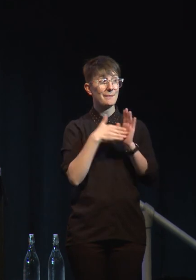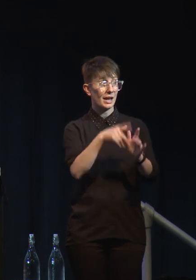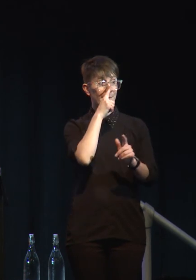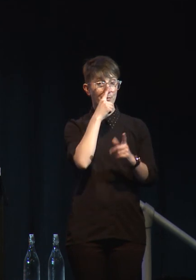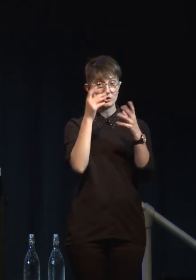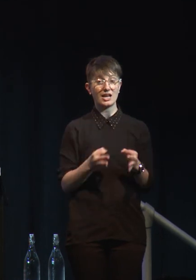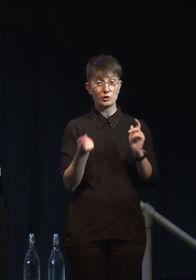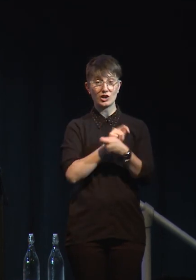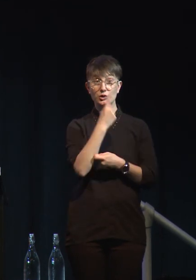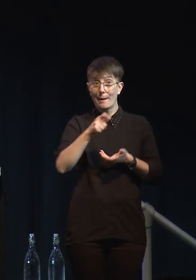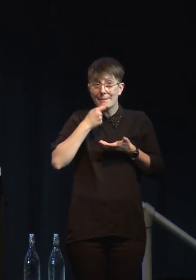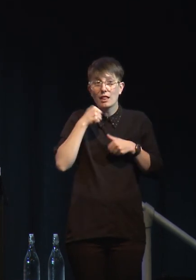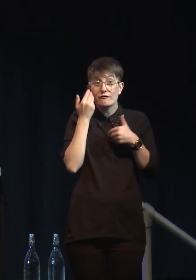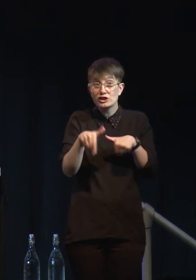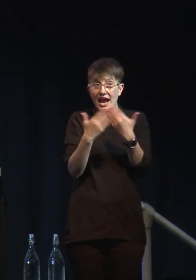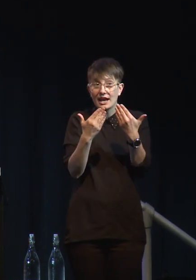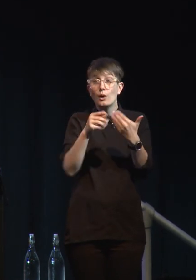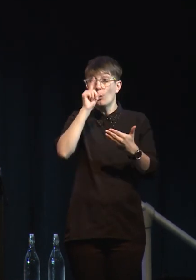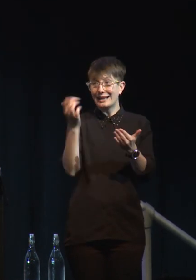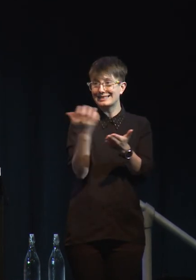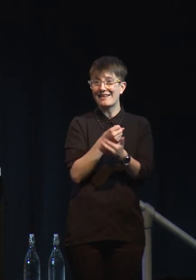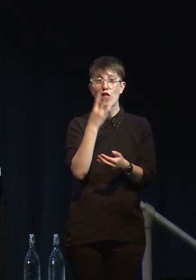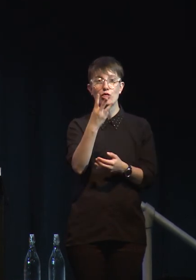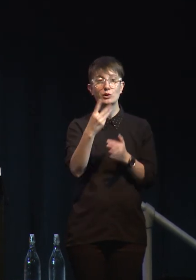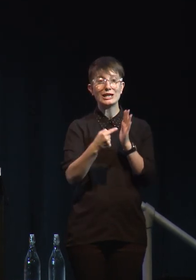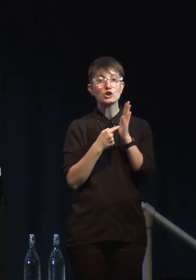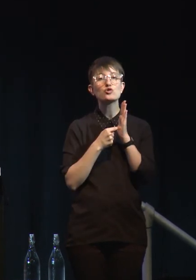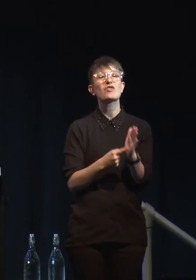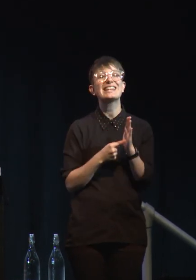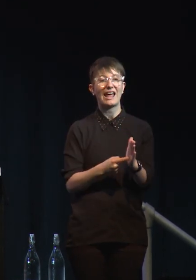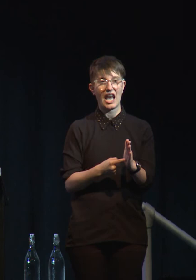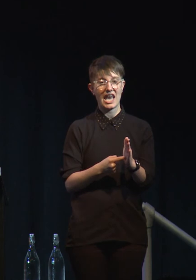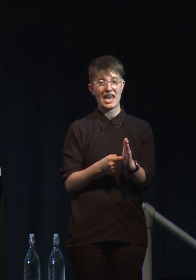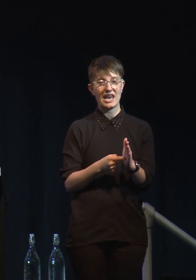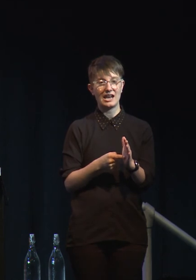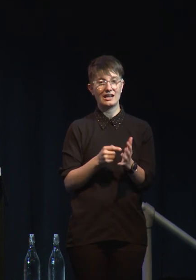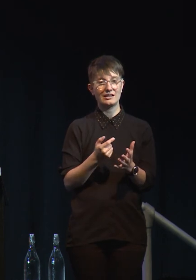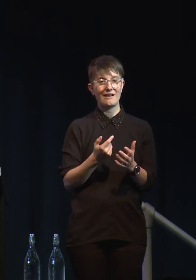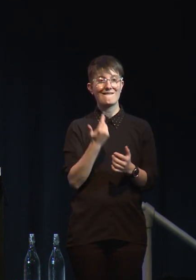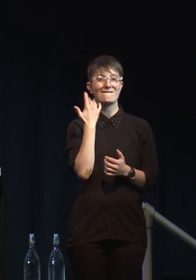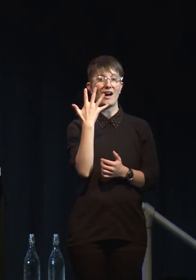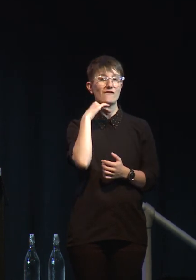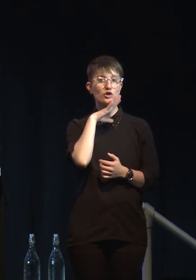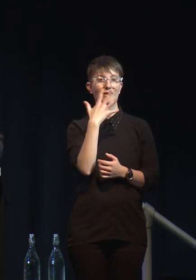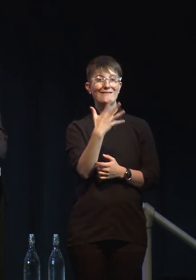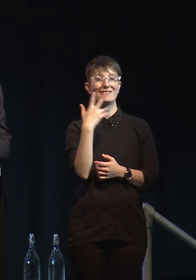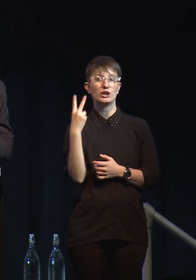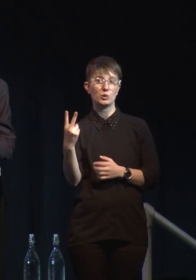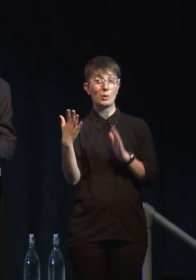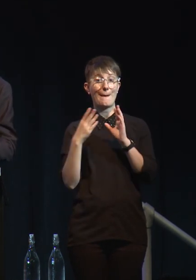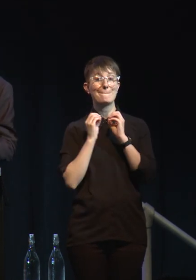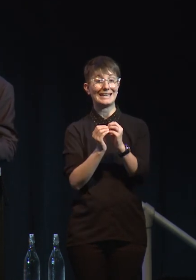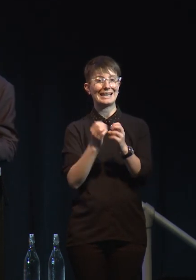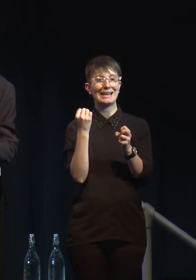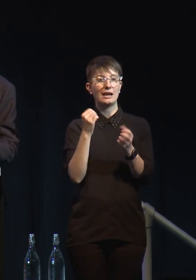one meal a day, we would save 3,552,000,000